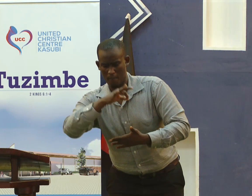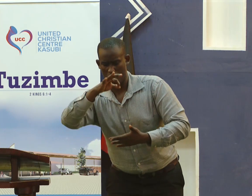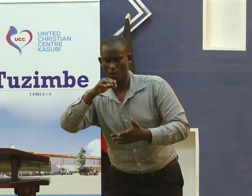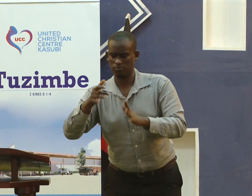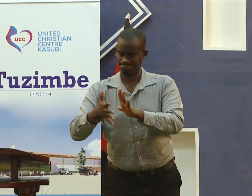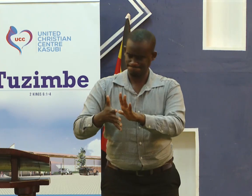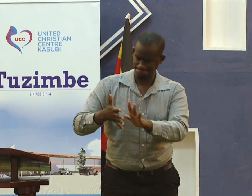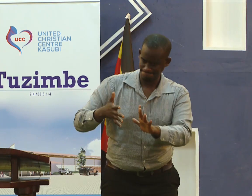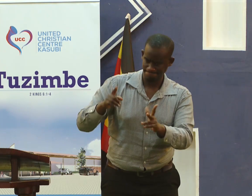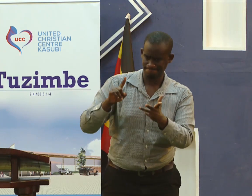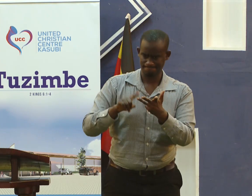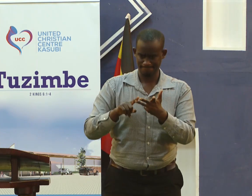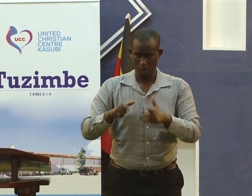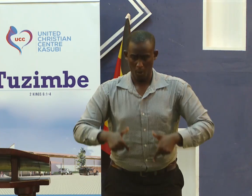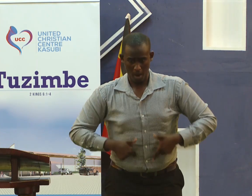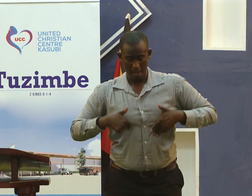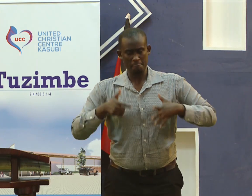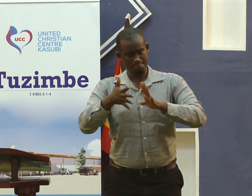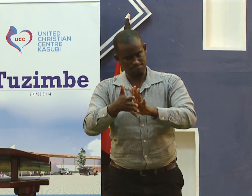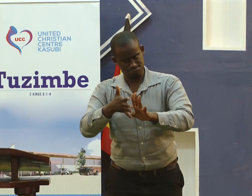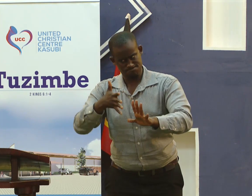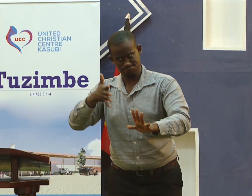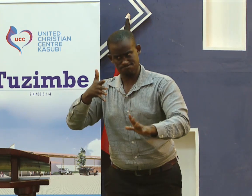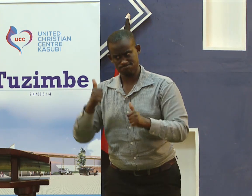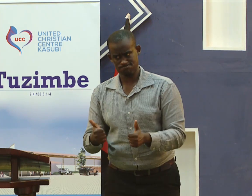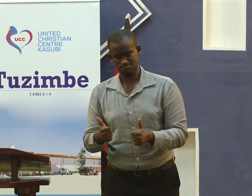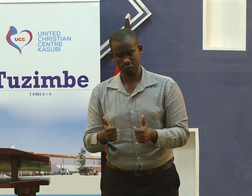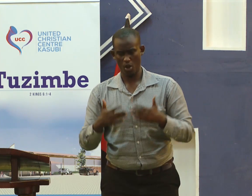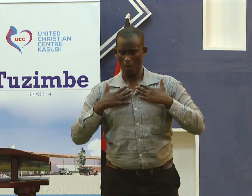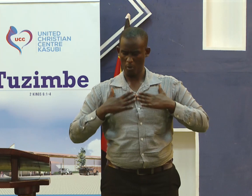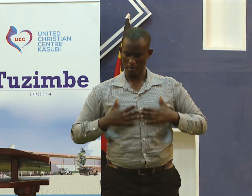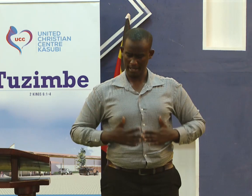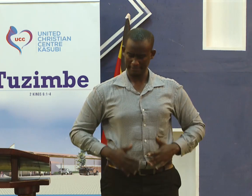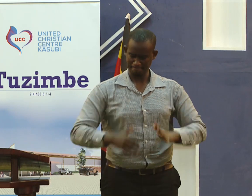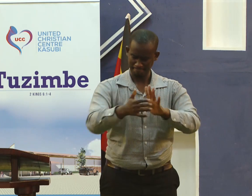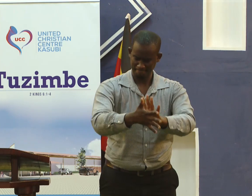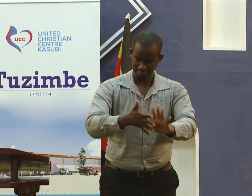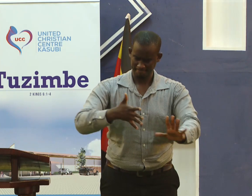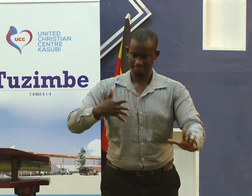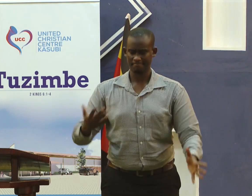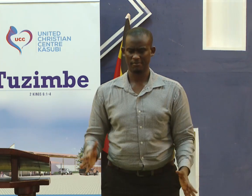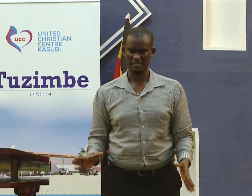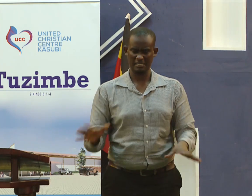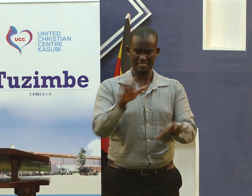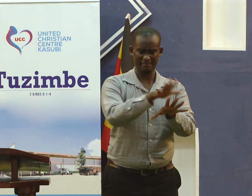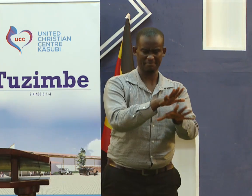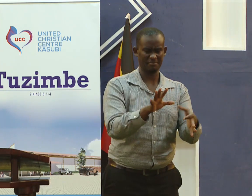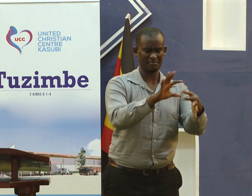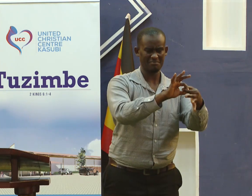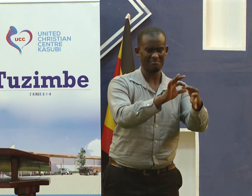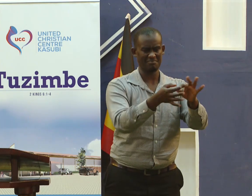That your spirit your soul and your body that